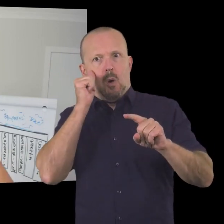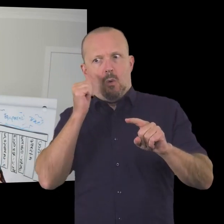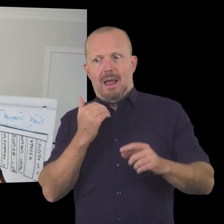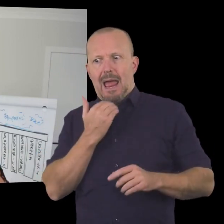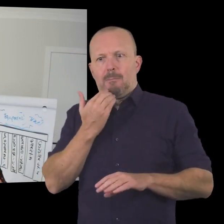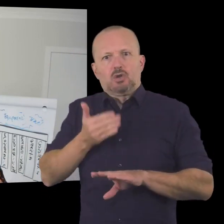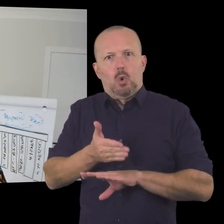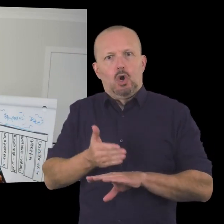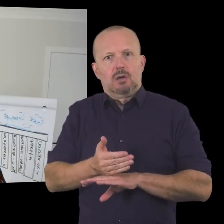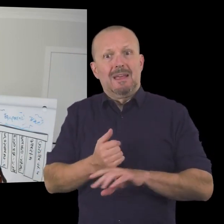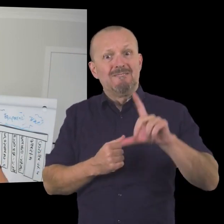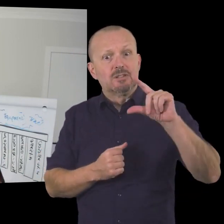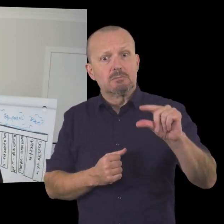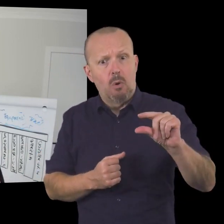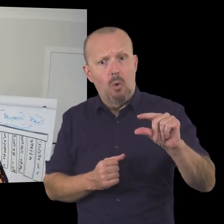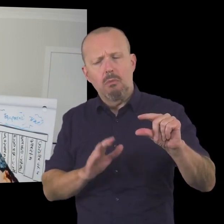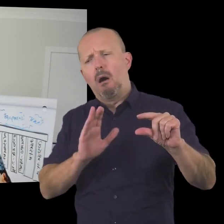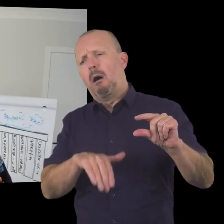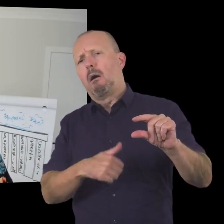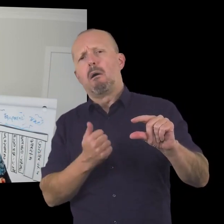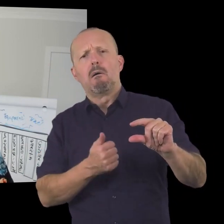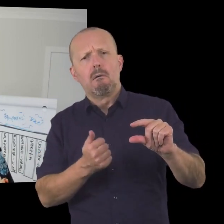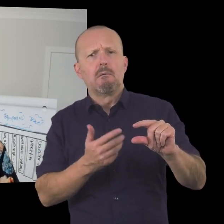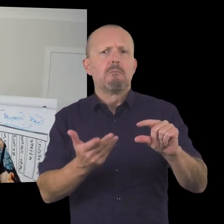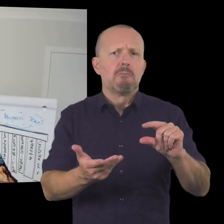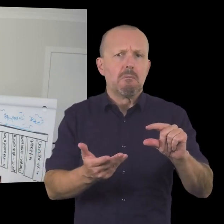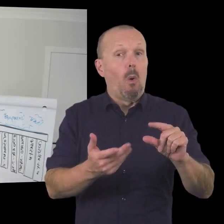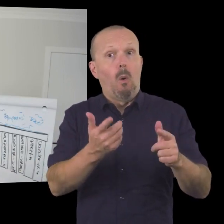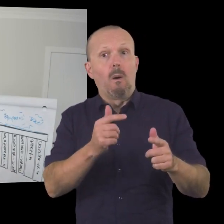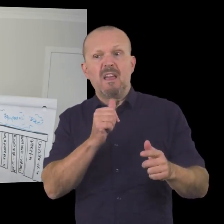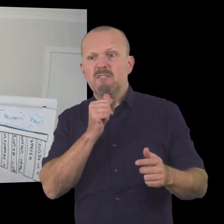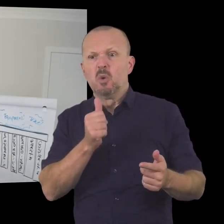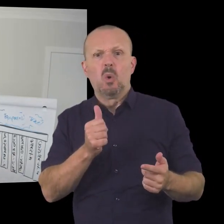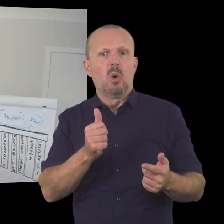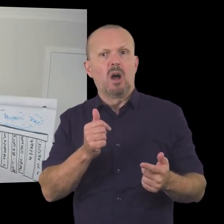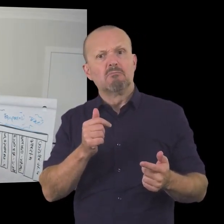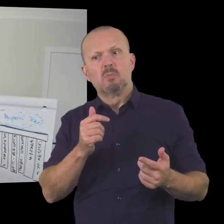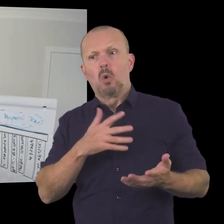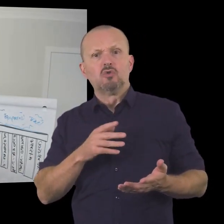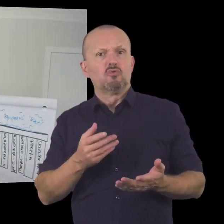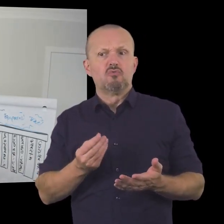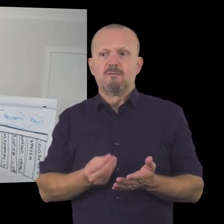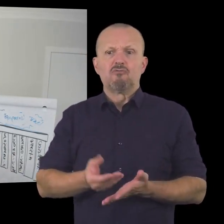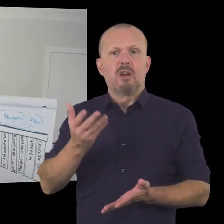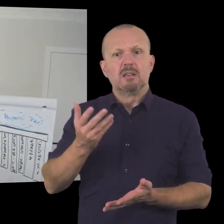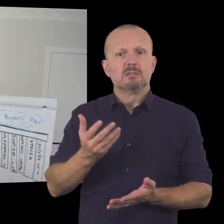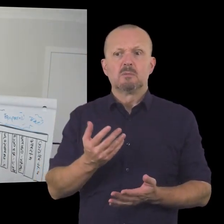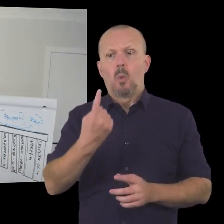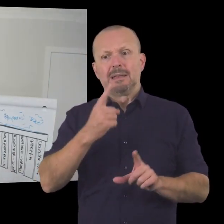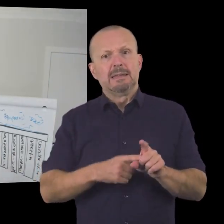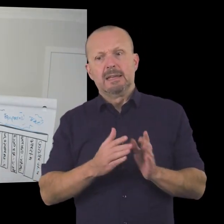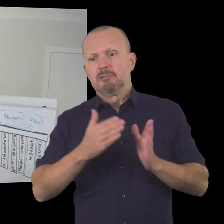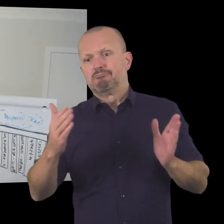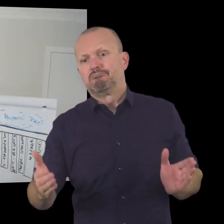under each income stream in order to help you to get to that total amount for example if you're looking to raise let's say you're looking to raise